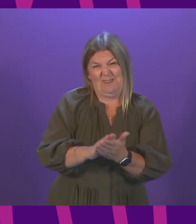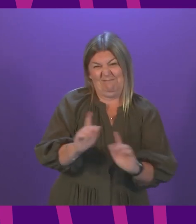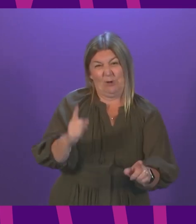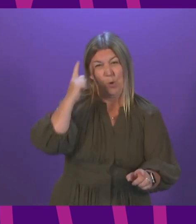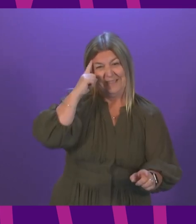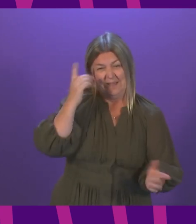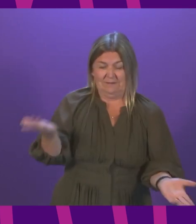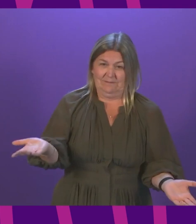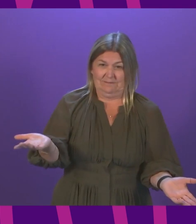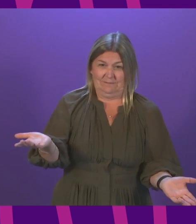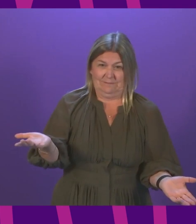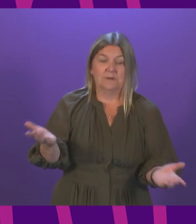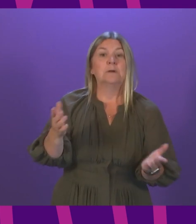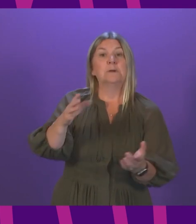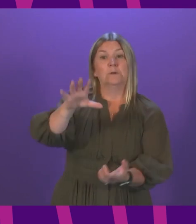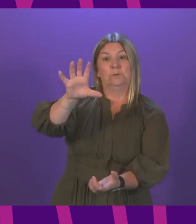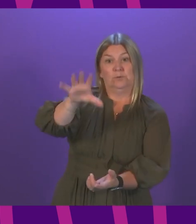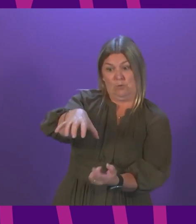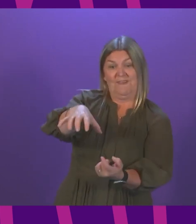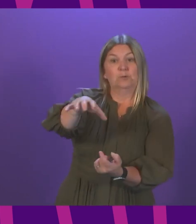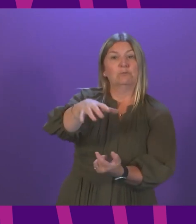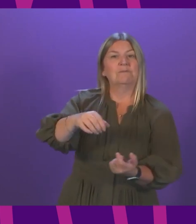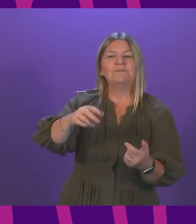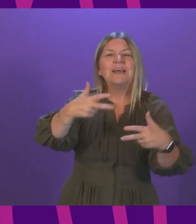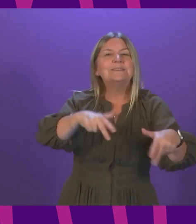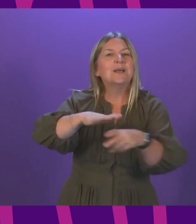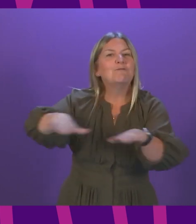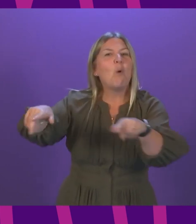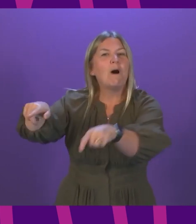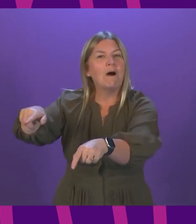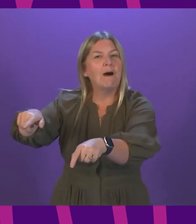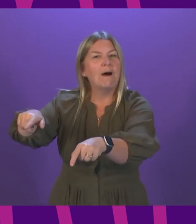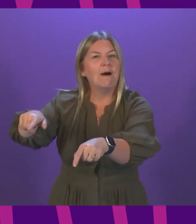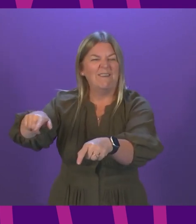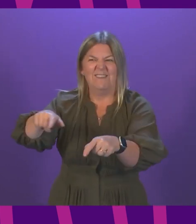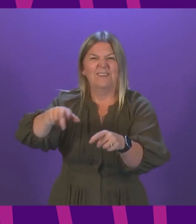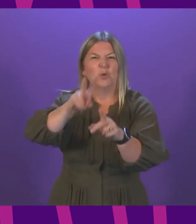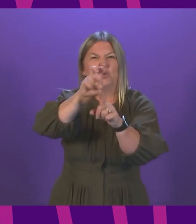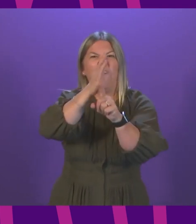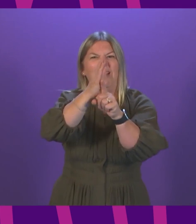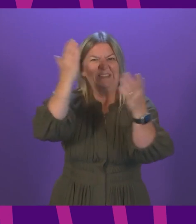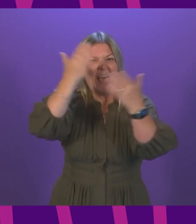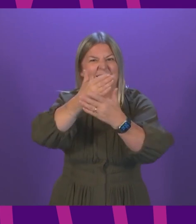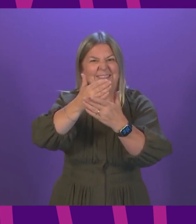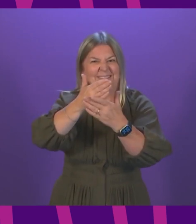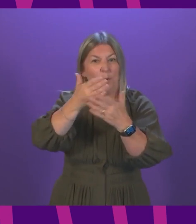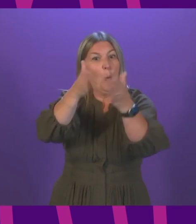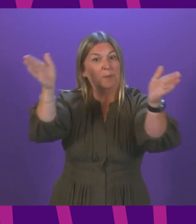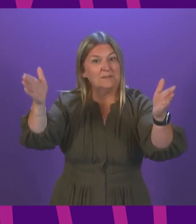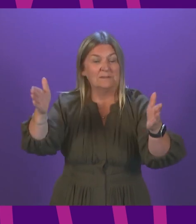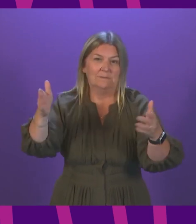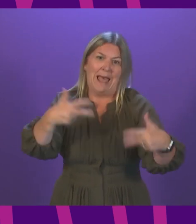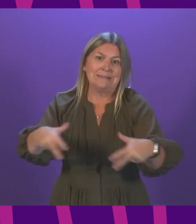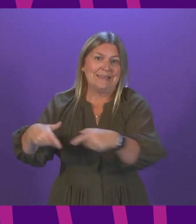for example, a venue that has a dance floor operating after midnight and meets the other criteria that I have just outlined will have to operate the